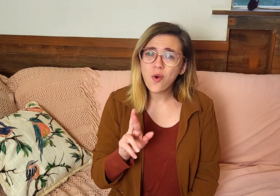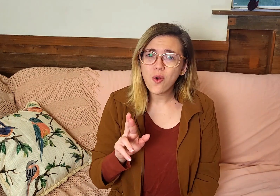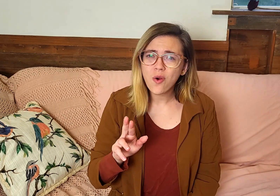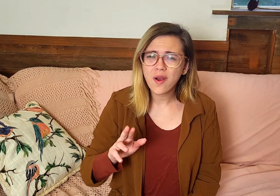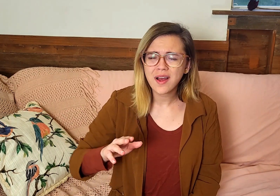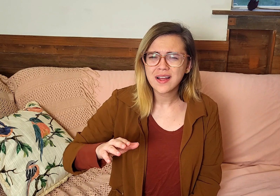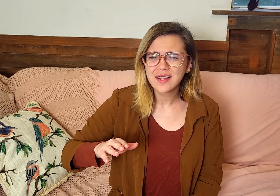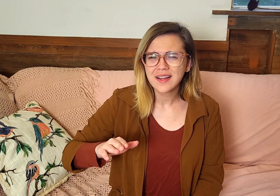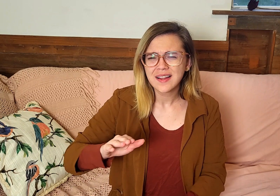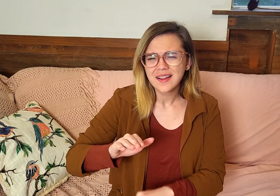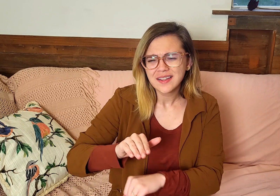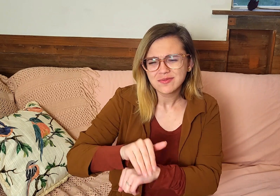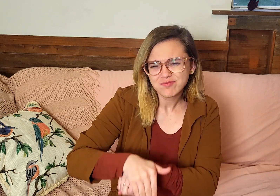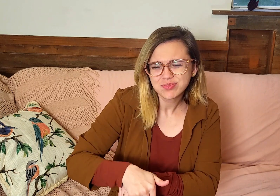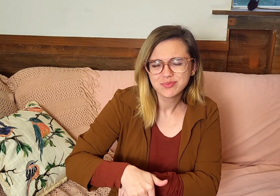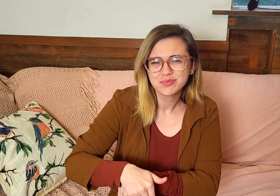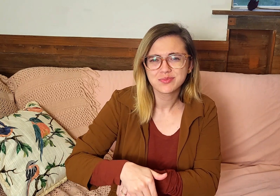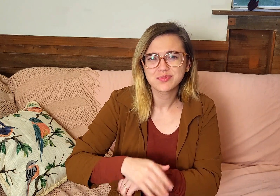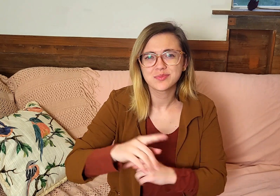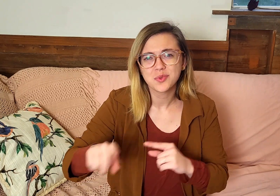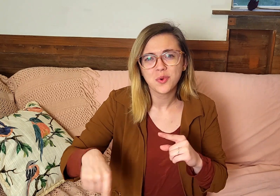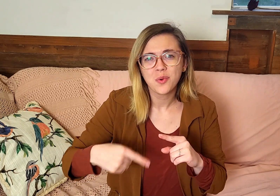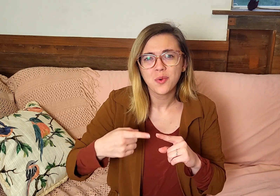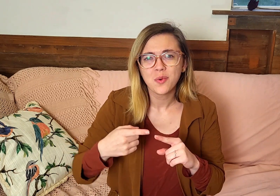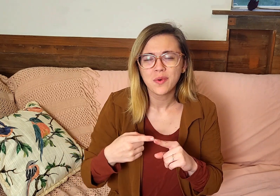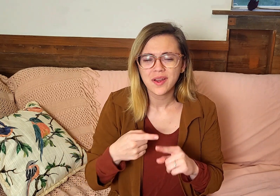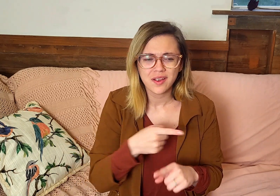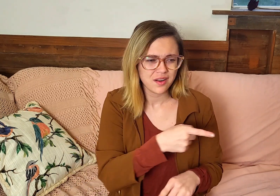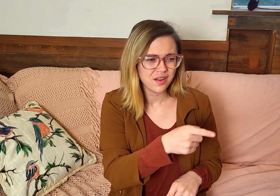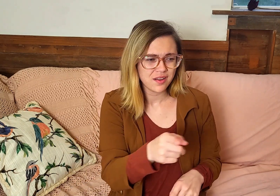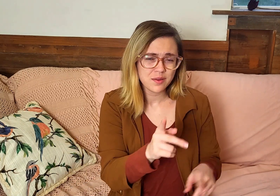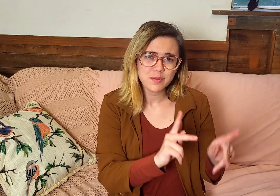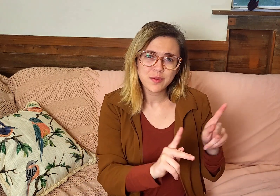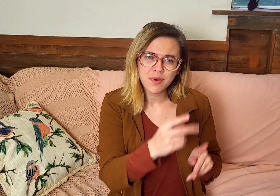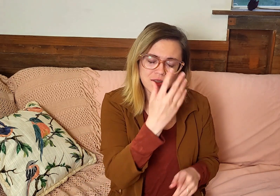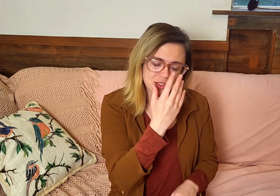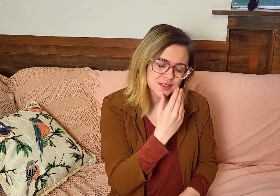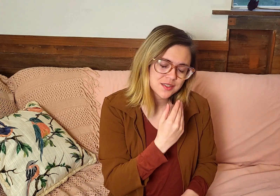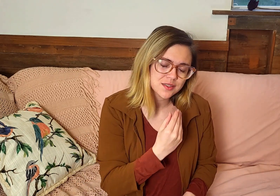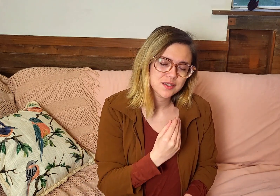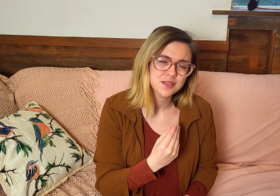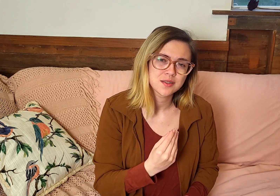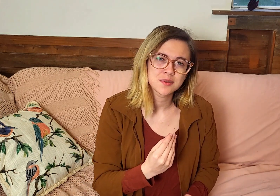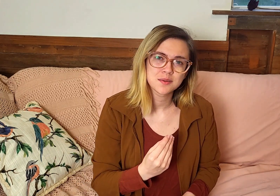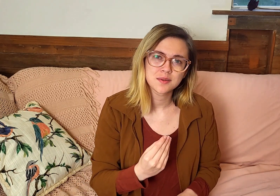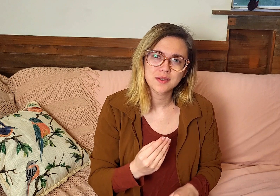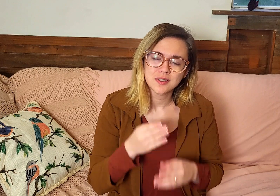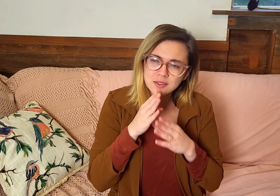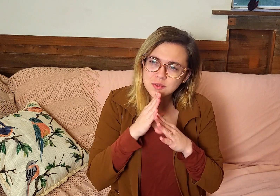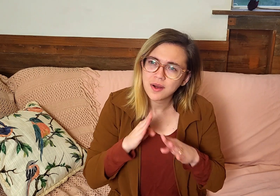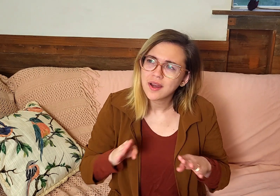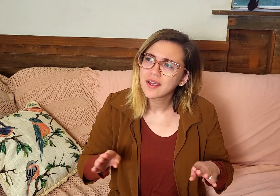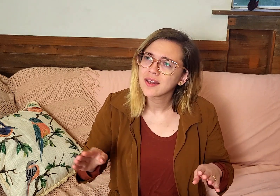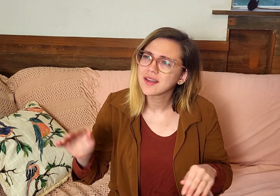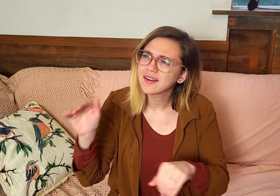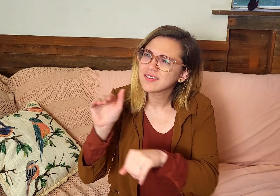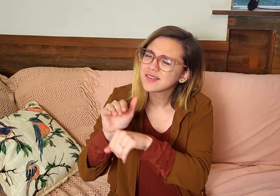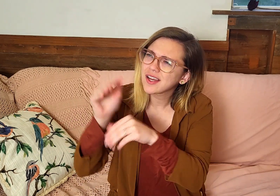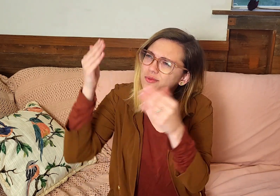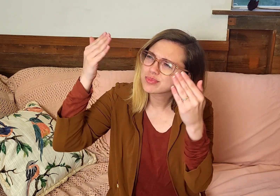Or it could even be late at night, when all the people have already gone to sleep for the night. And it's quiet and